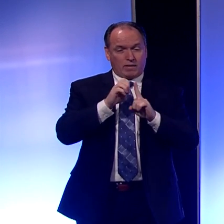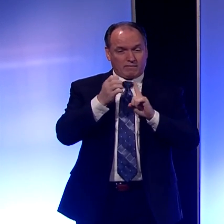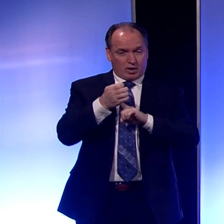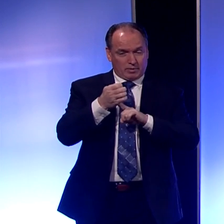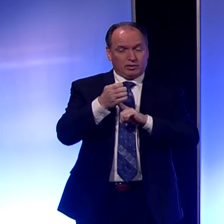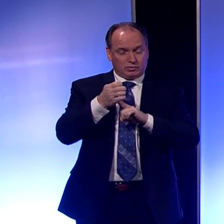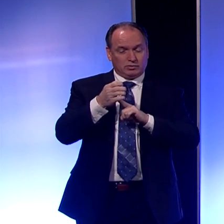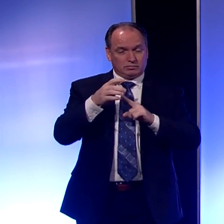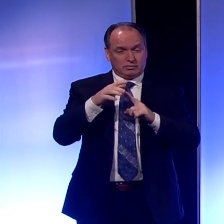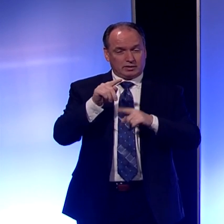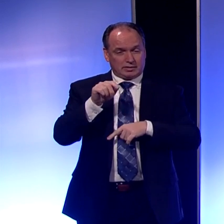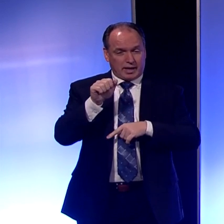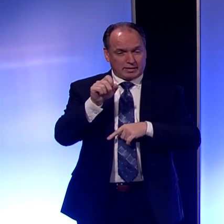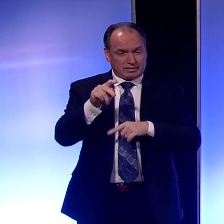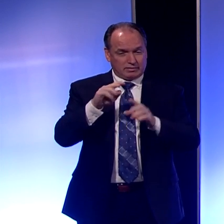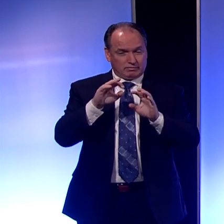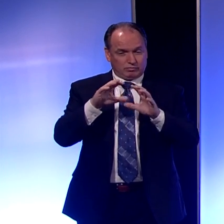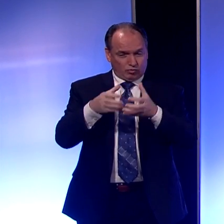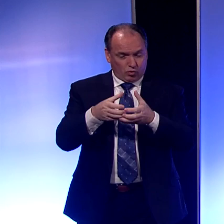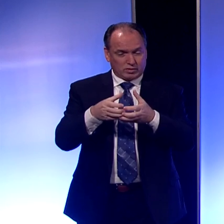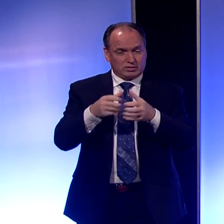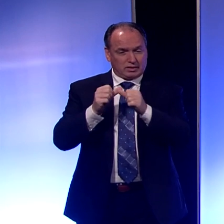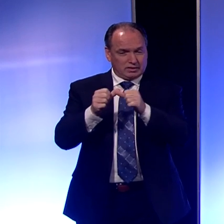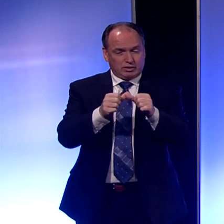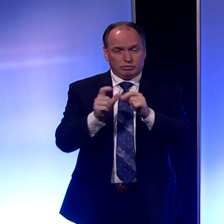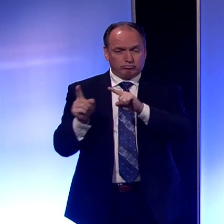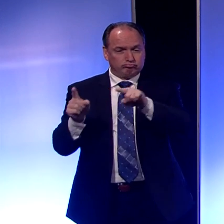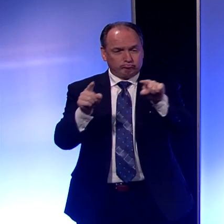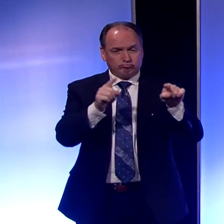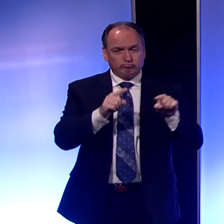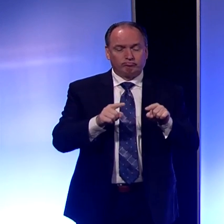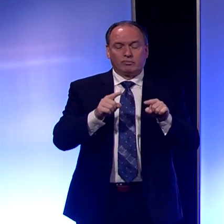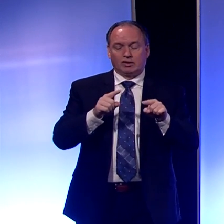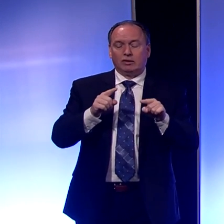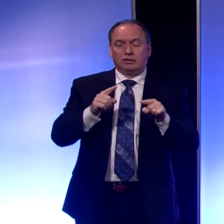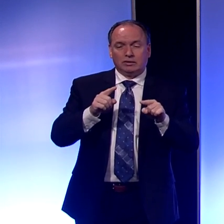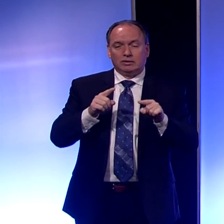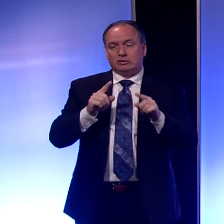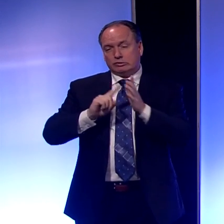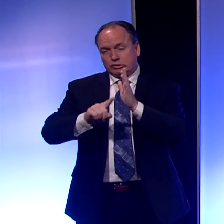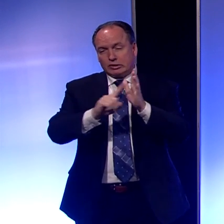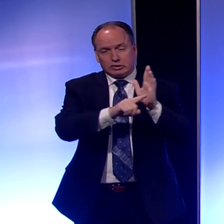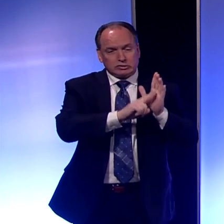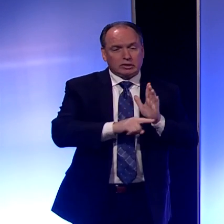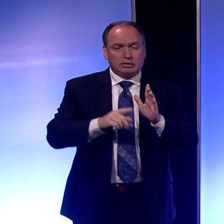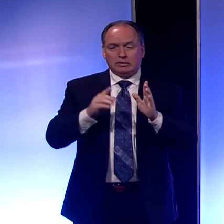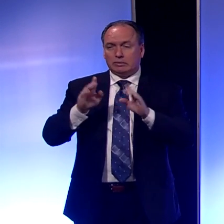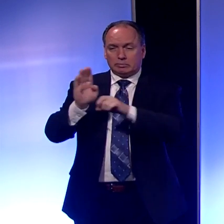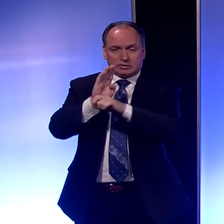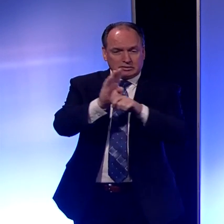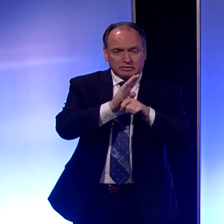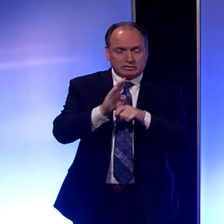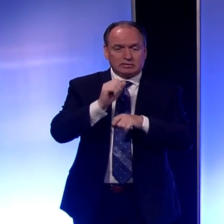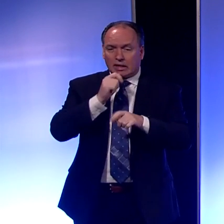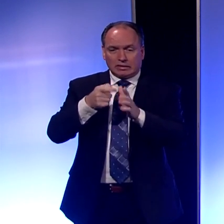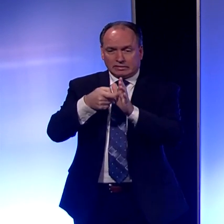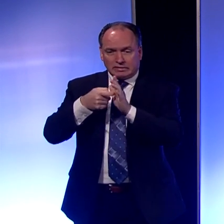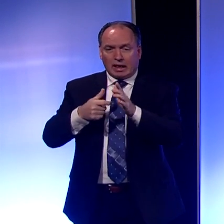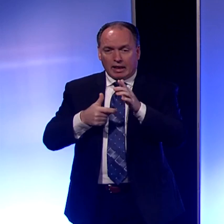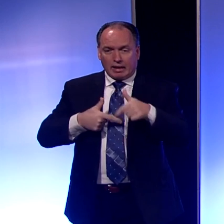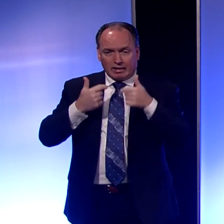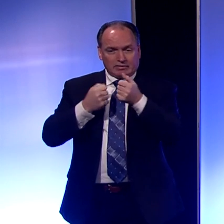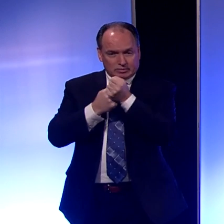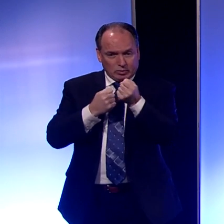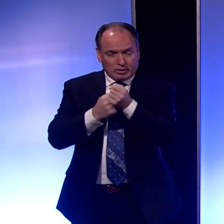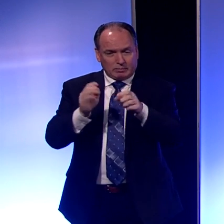County Department of Health continues to make rounds to enforce Governor Tom Wolf's order to close all non-life-sustaining